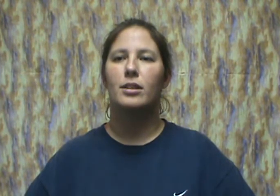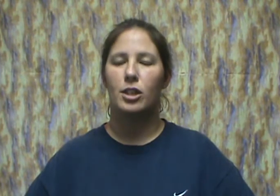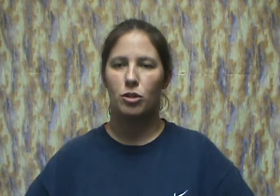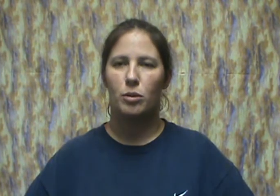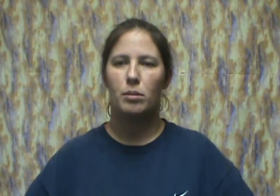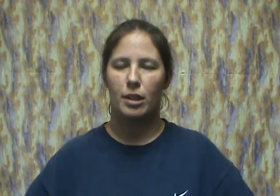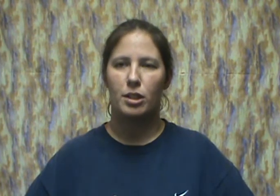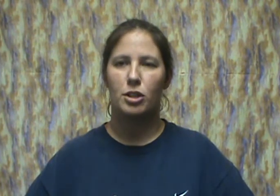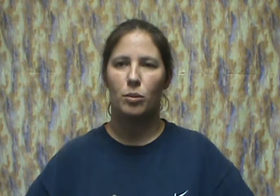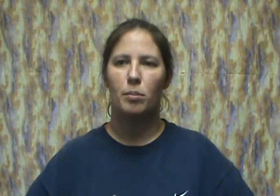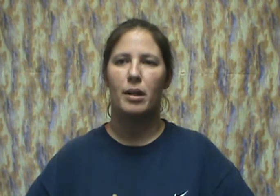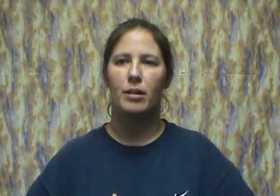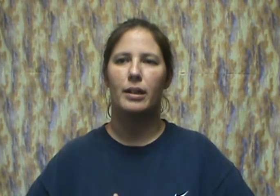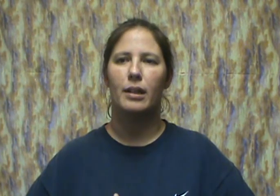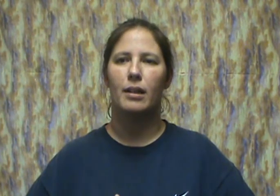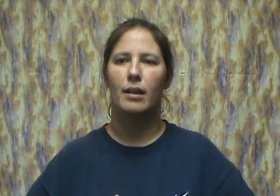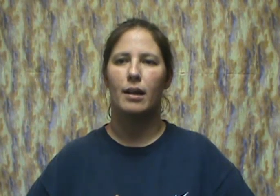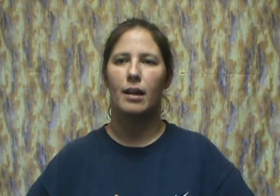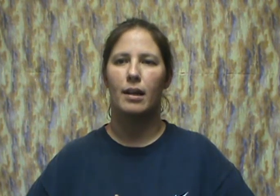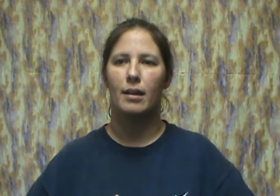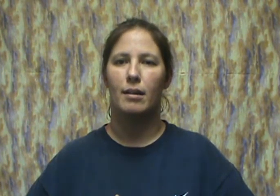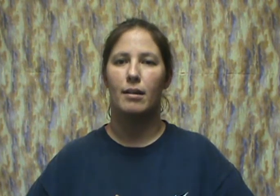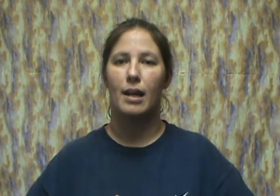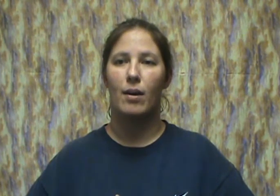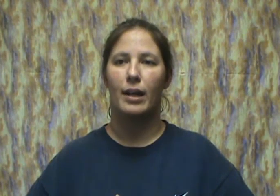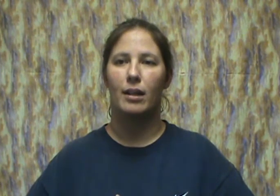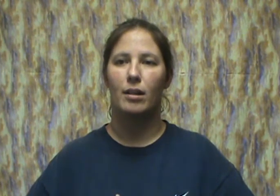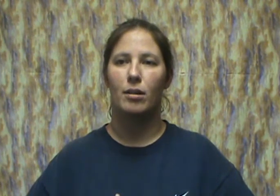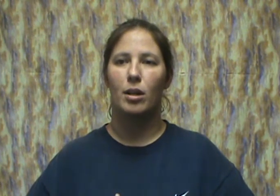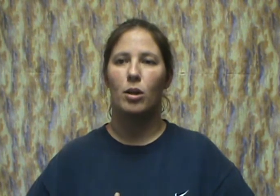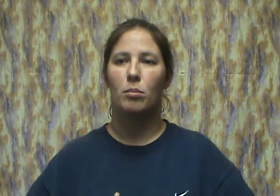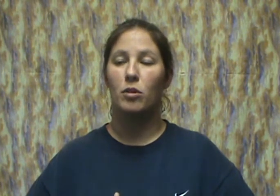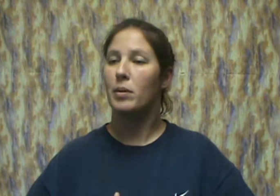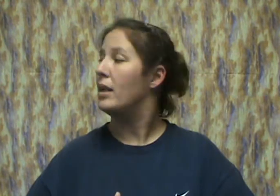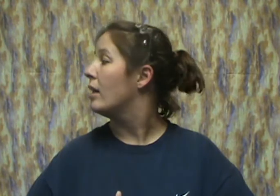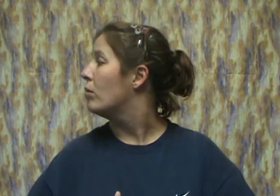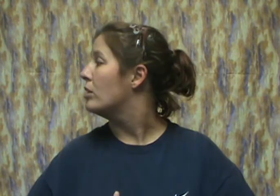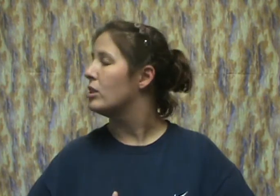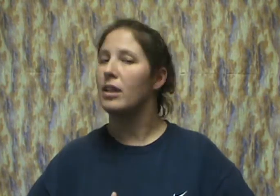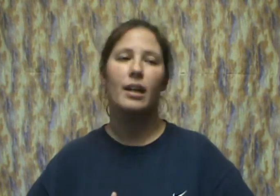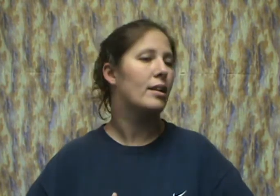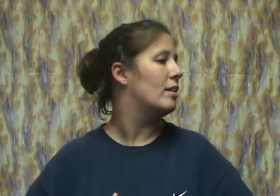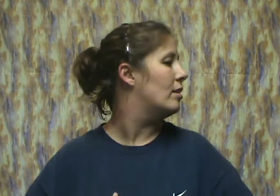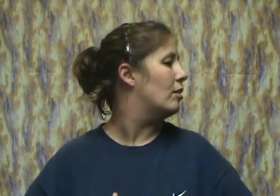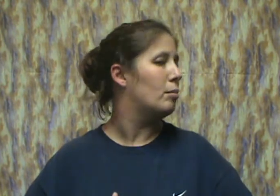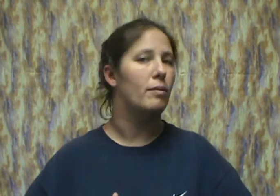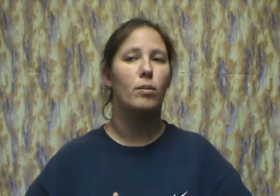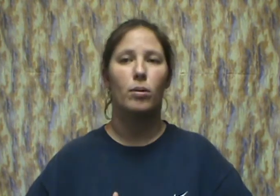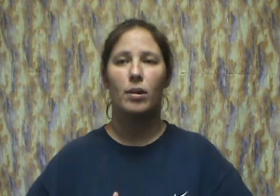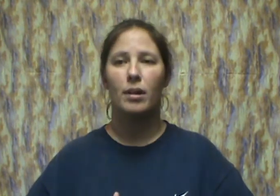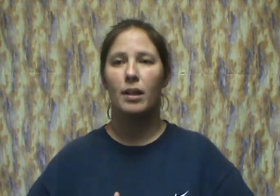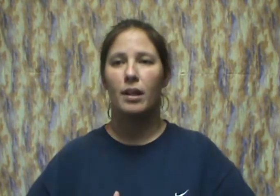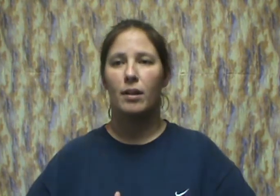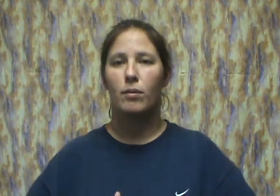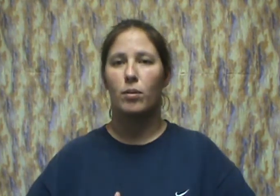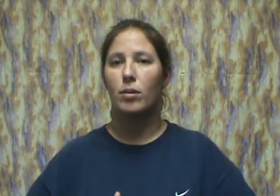and now I can move my neck, which I couldn't do before for